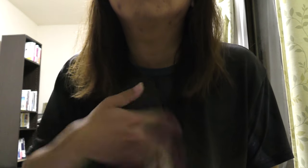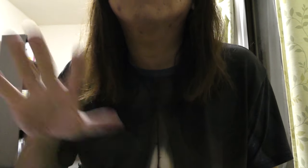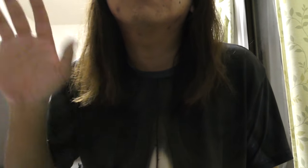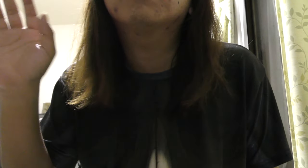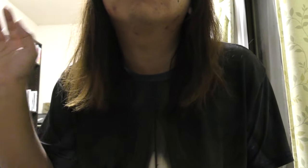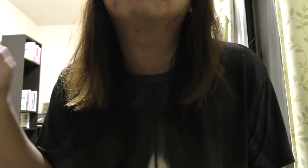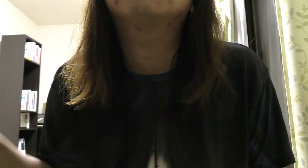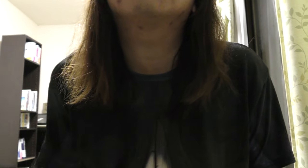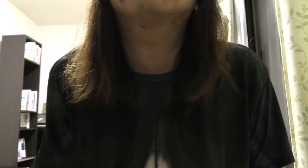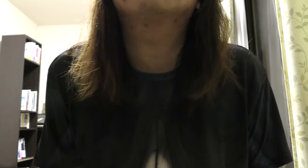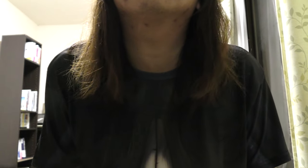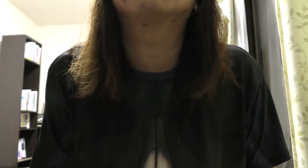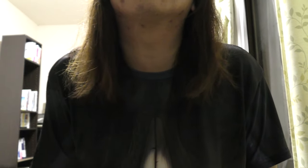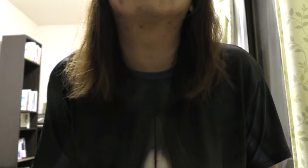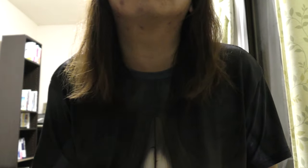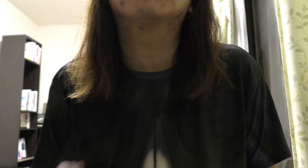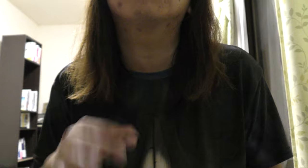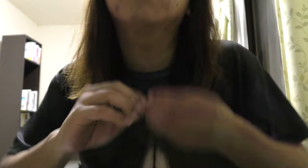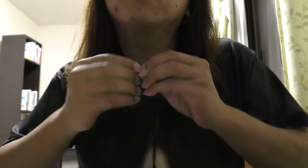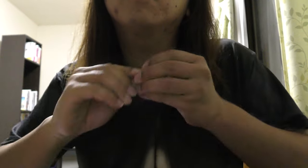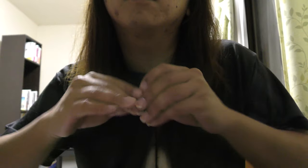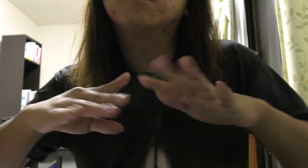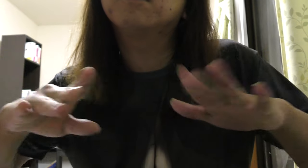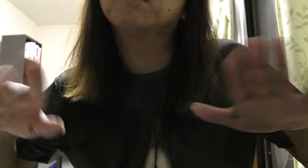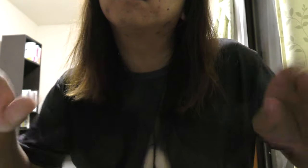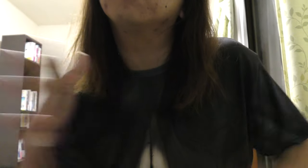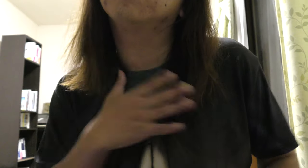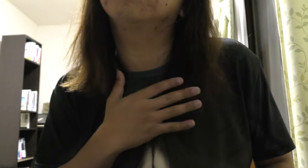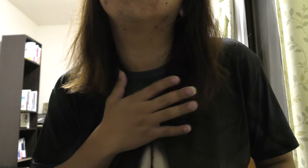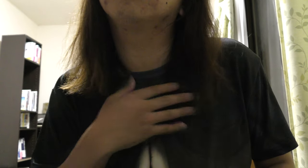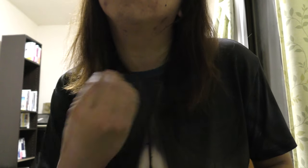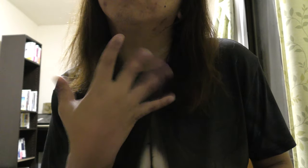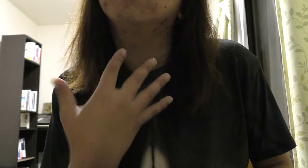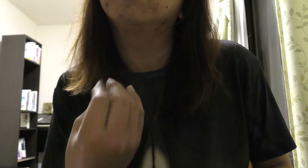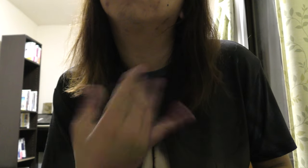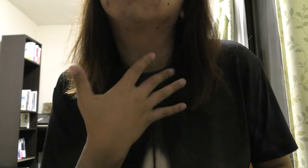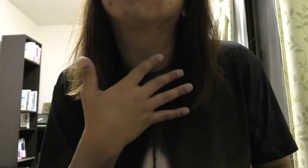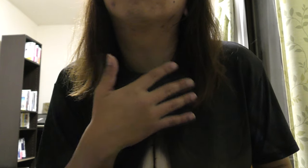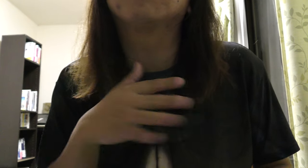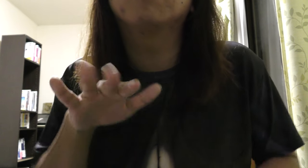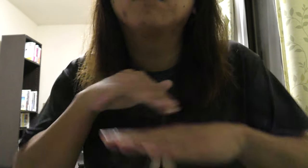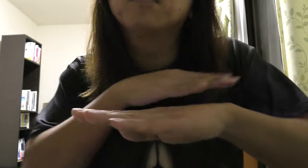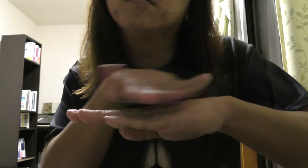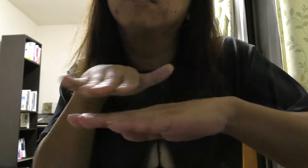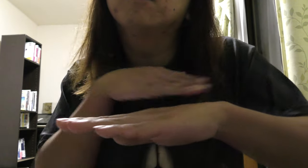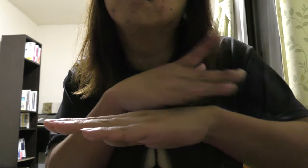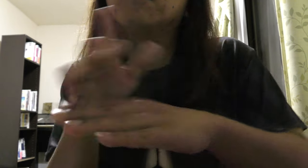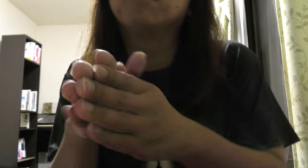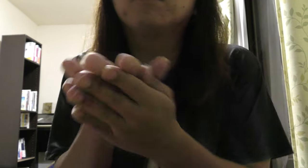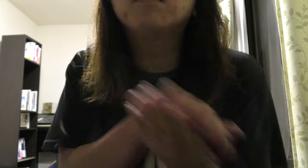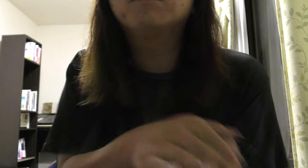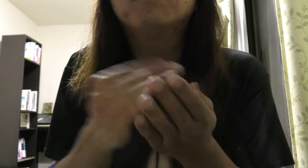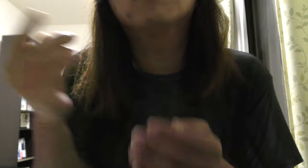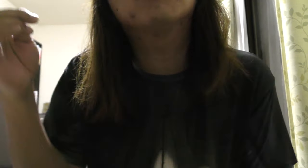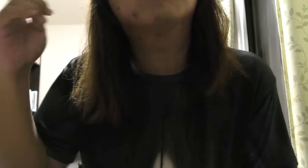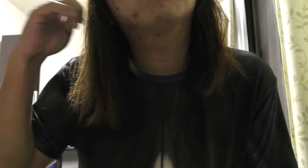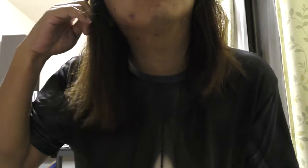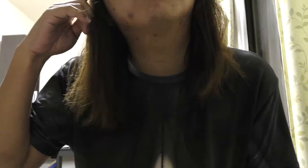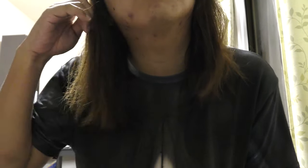touch The love should see a color Crucify my love If